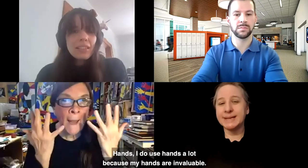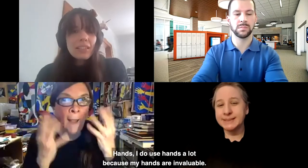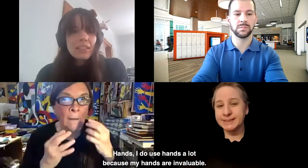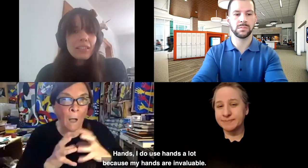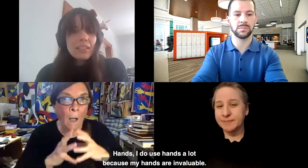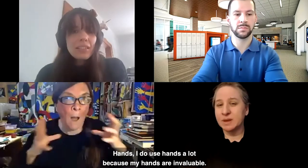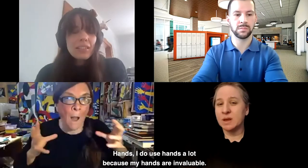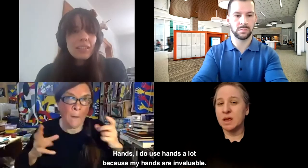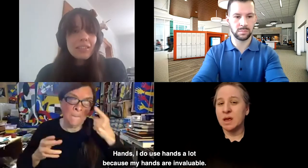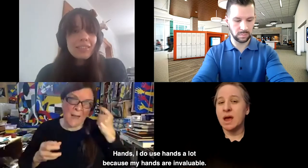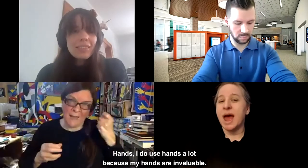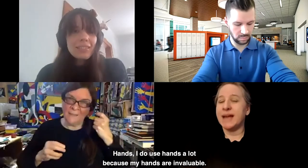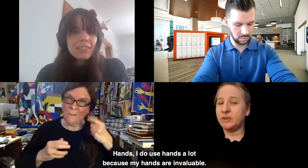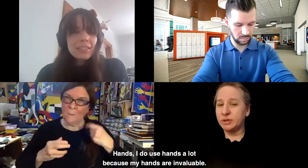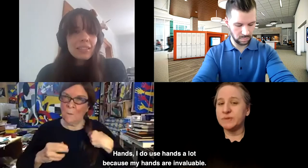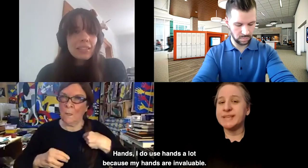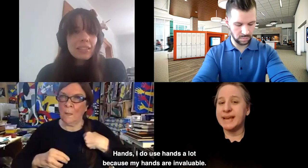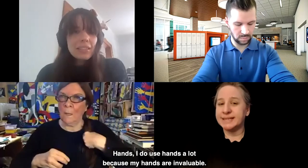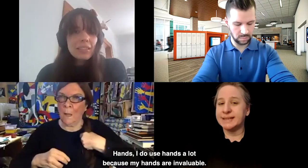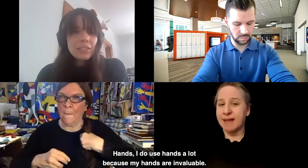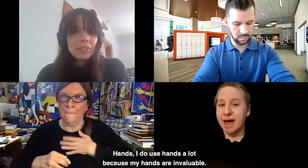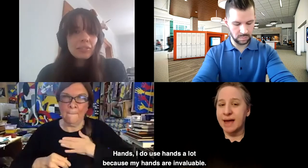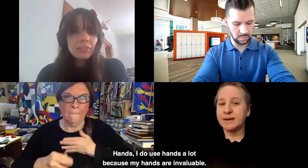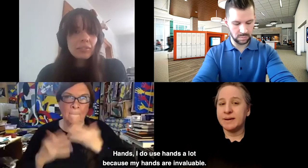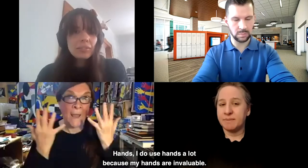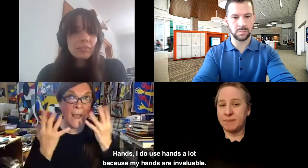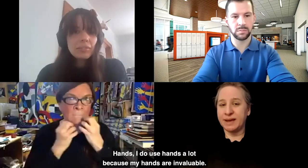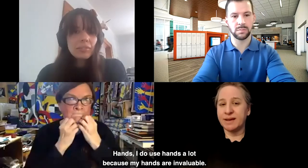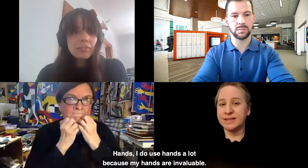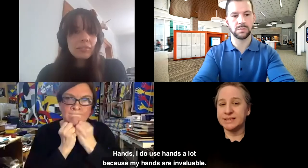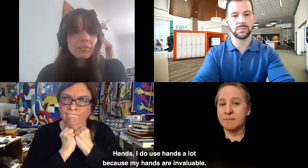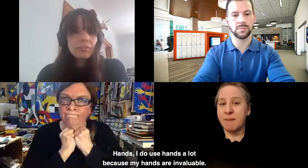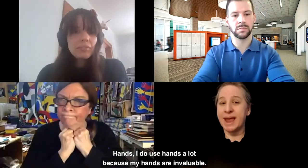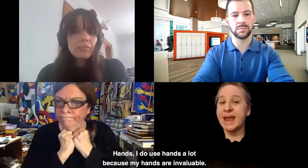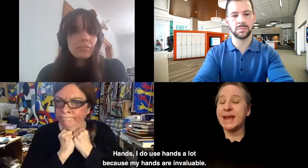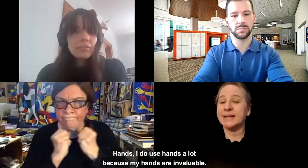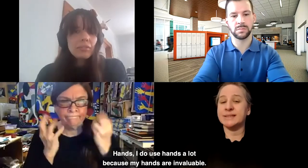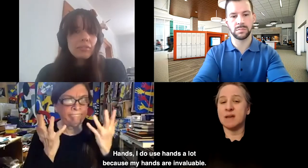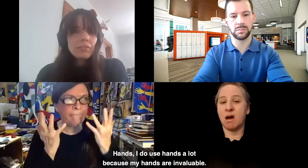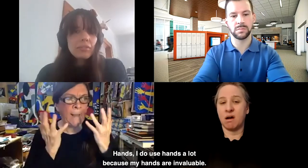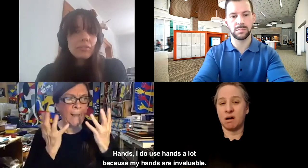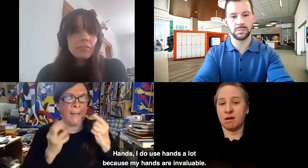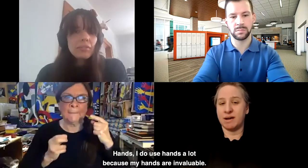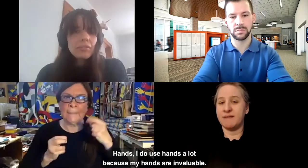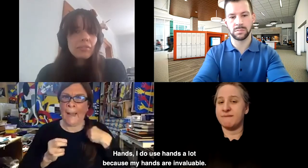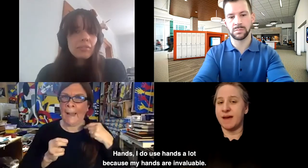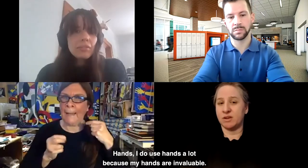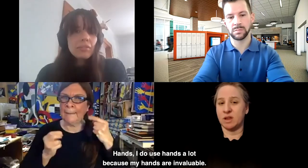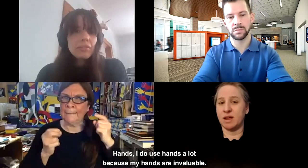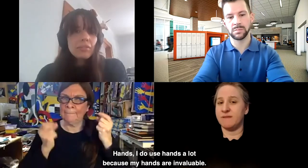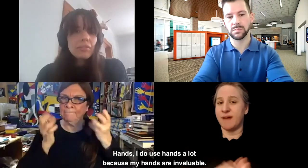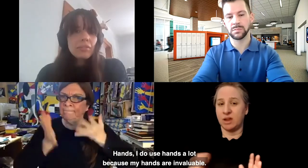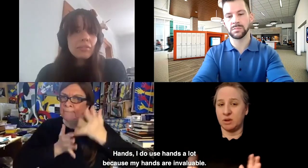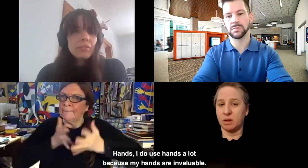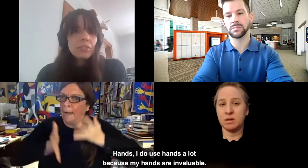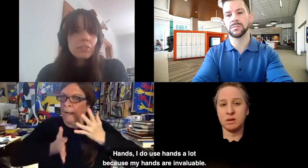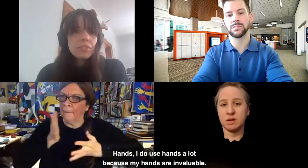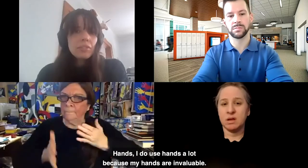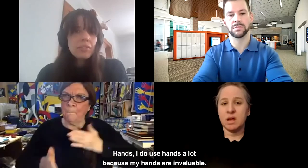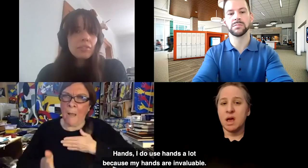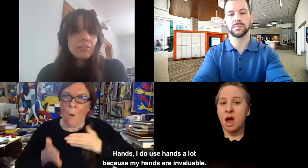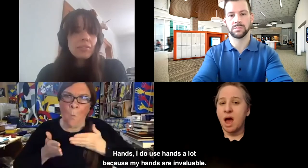Hands. I do use hands a lot because my hands are invaluable.